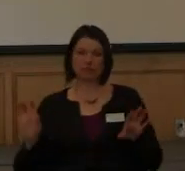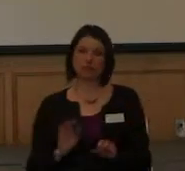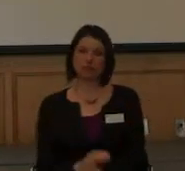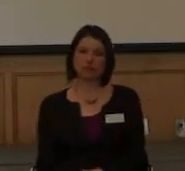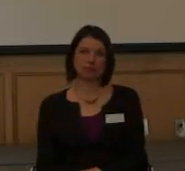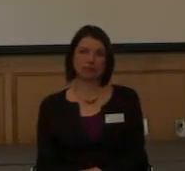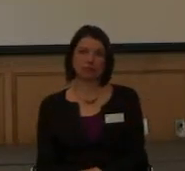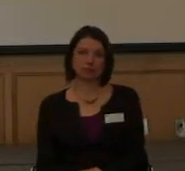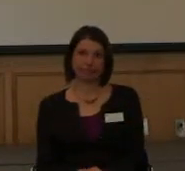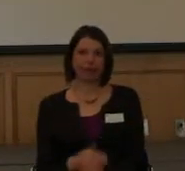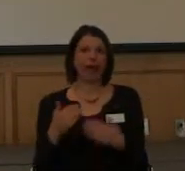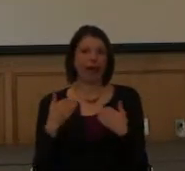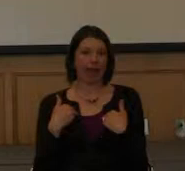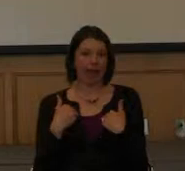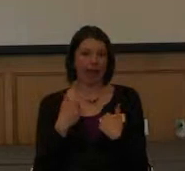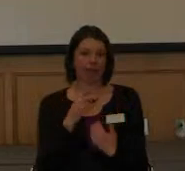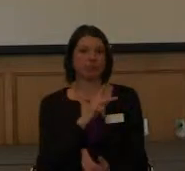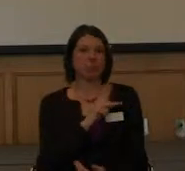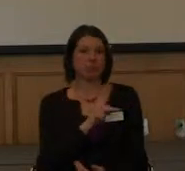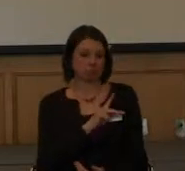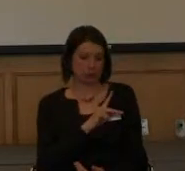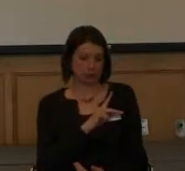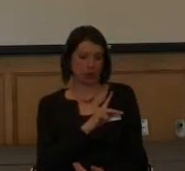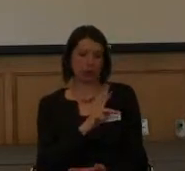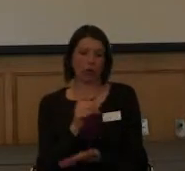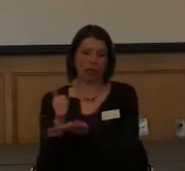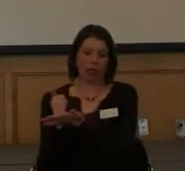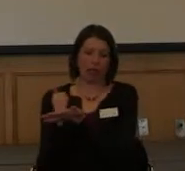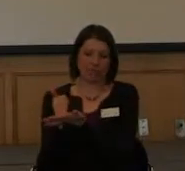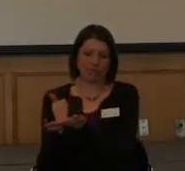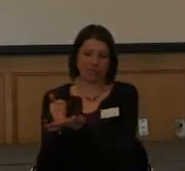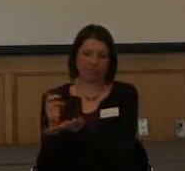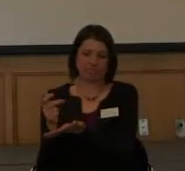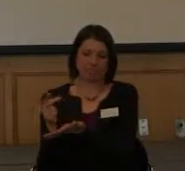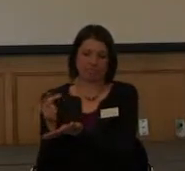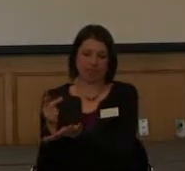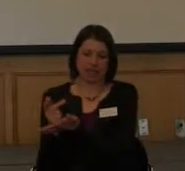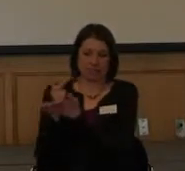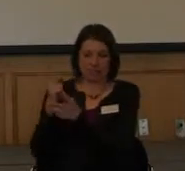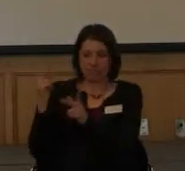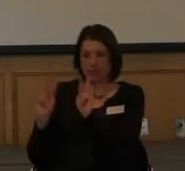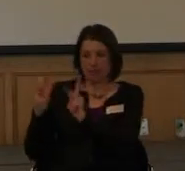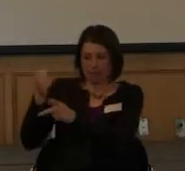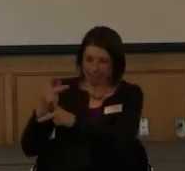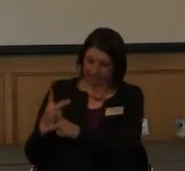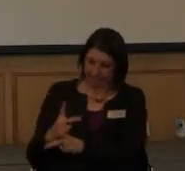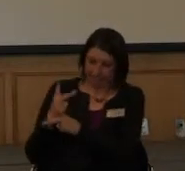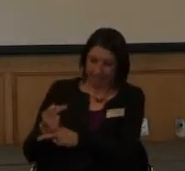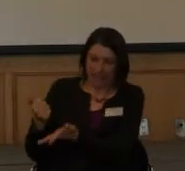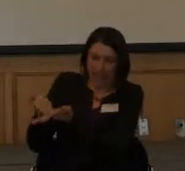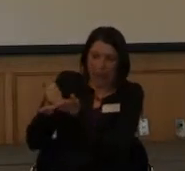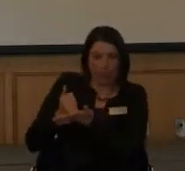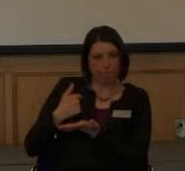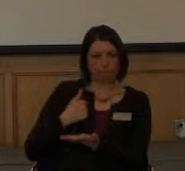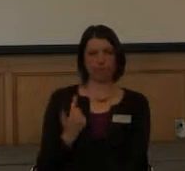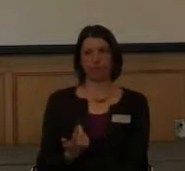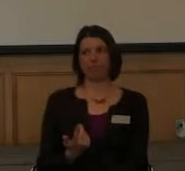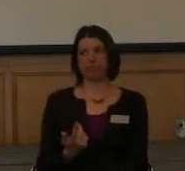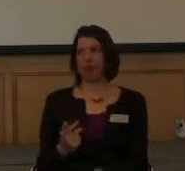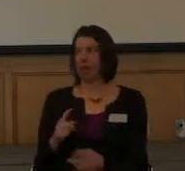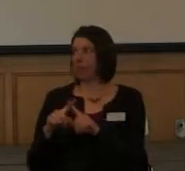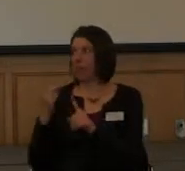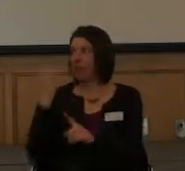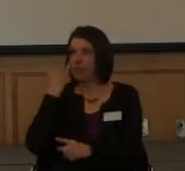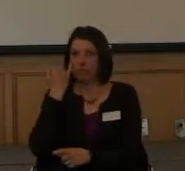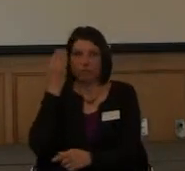You know, I have personal care attendants who help me do these things. Well, it's a little hard to find those things when you don't know